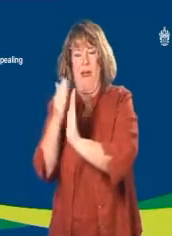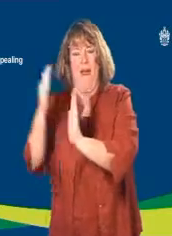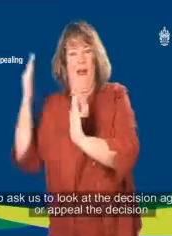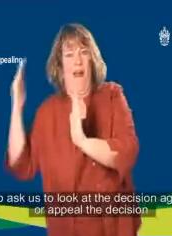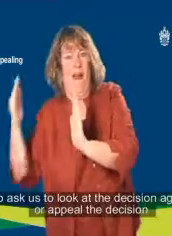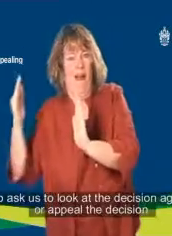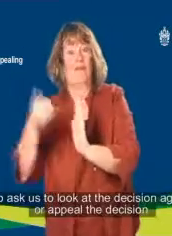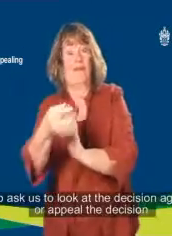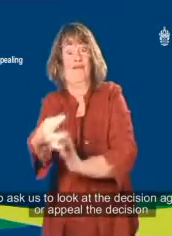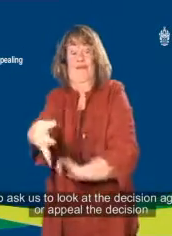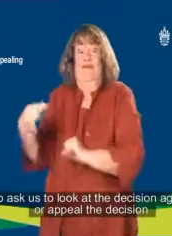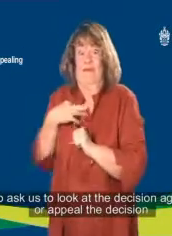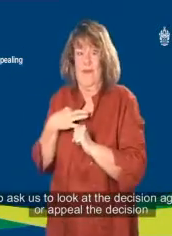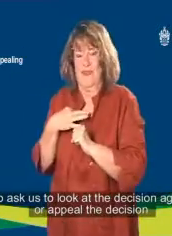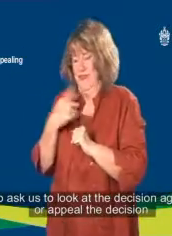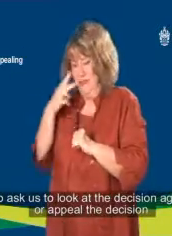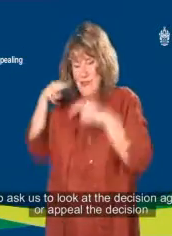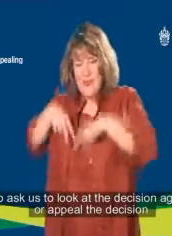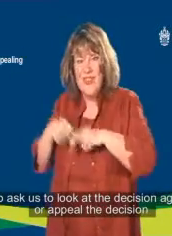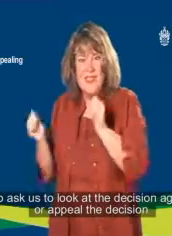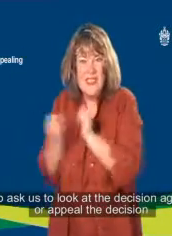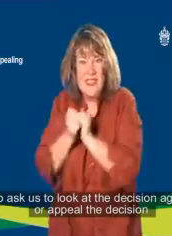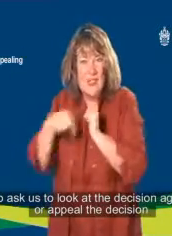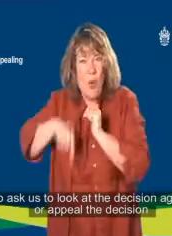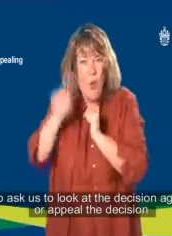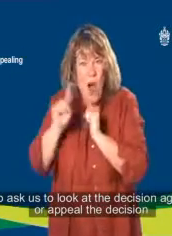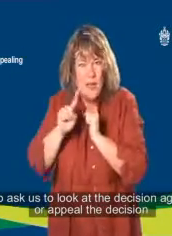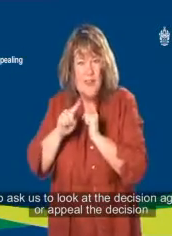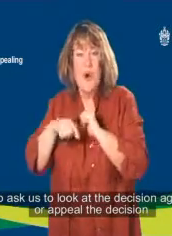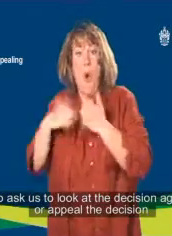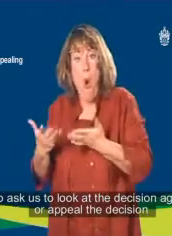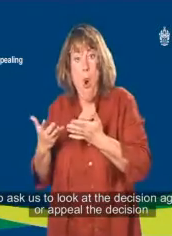to ask us to look at the decision again or appeal the decision